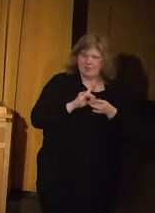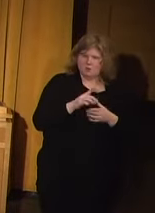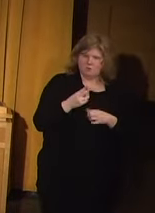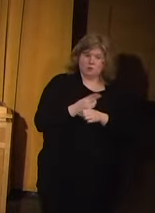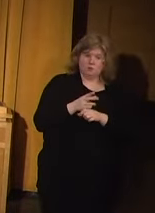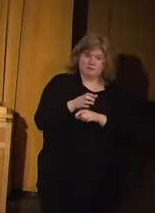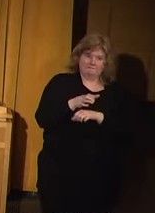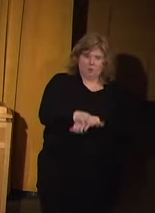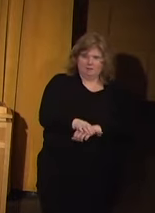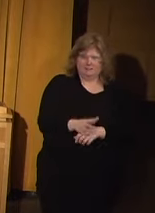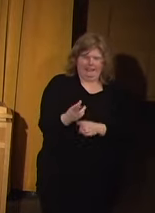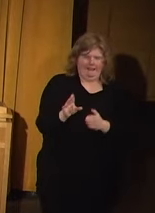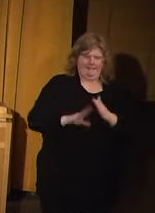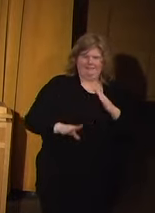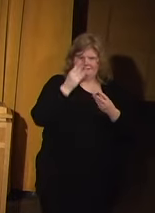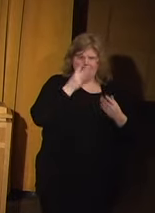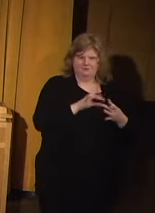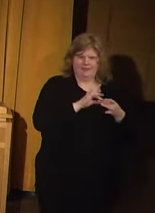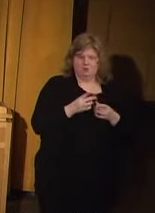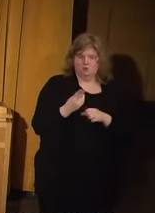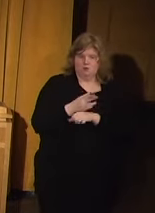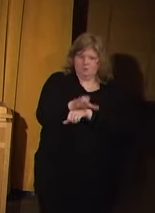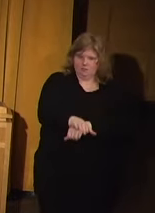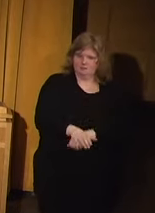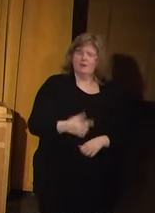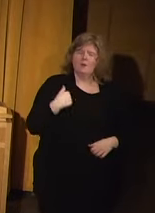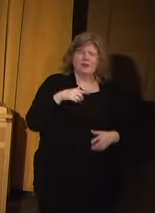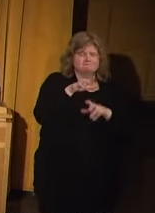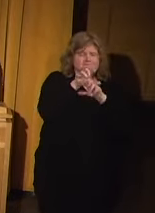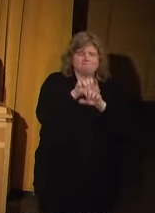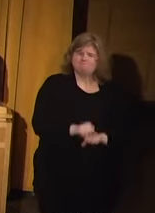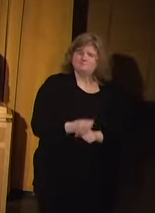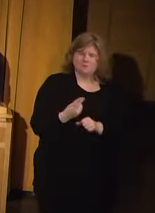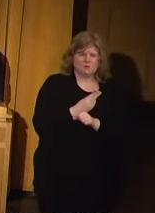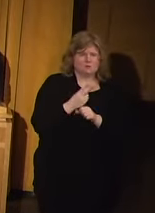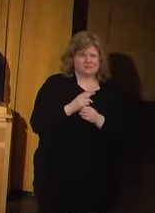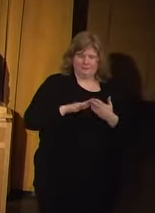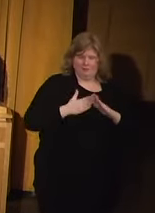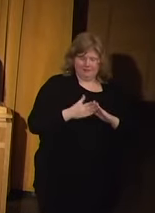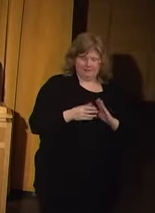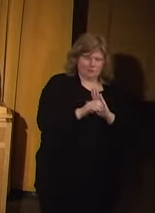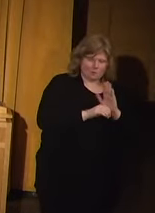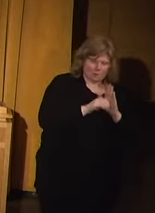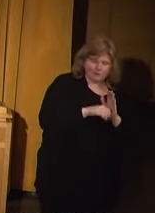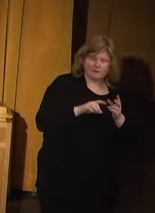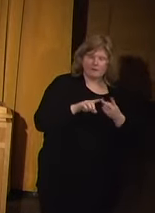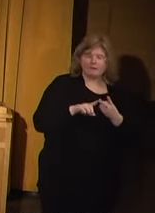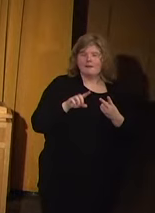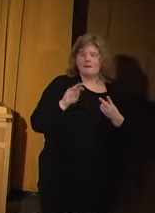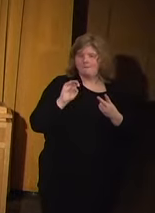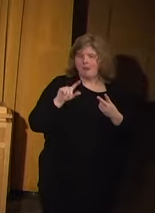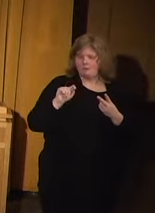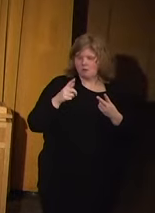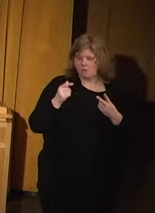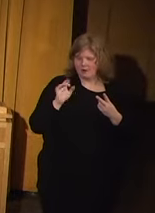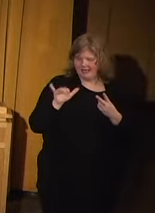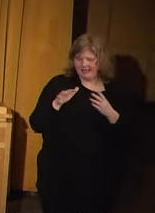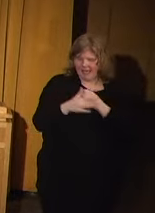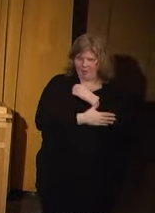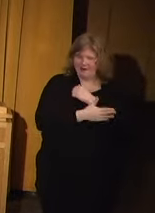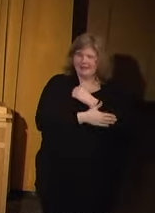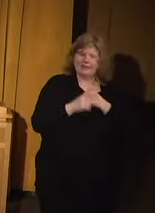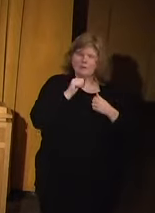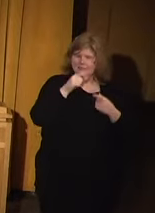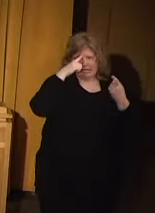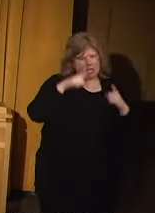basics of use of force. We are used to working with communities. We work with the communities in New Orleans, in Montgomery County. It wasn't a consent decree. It was